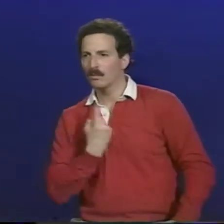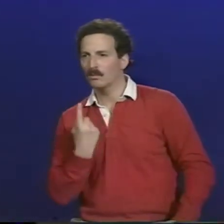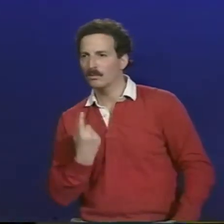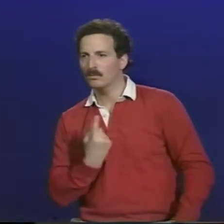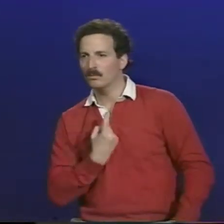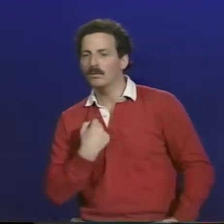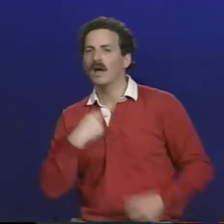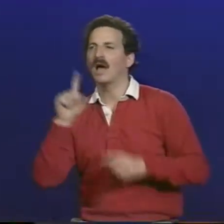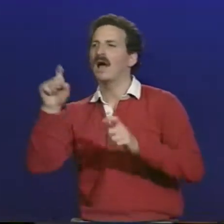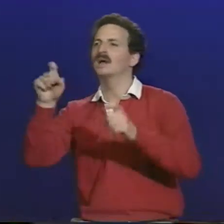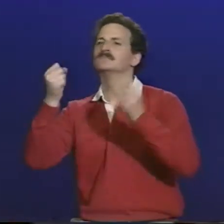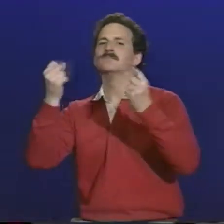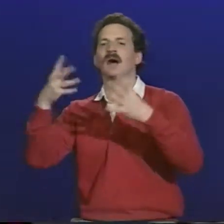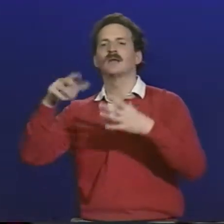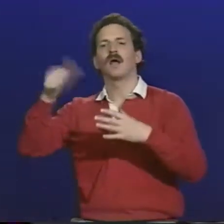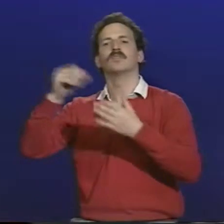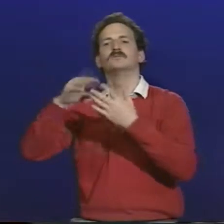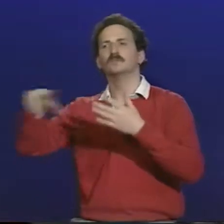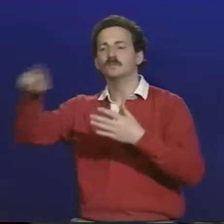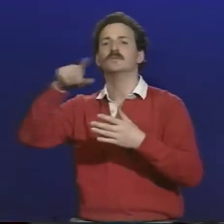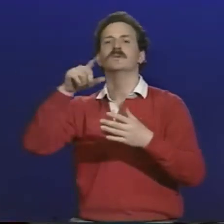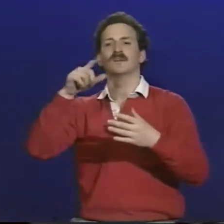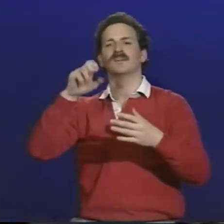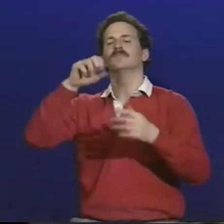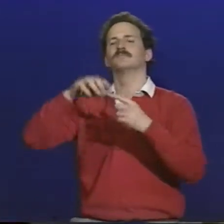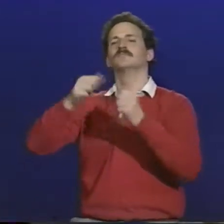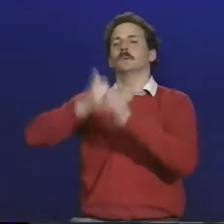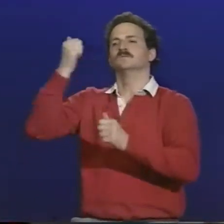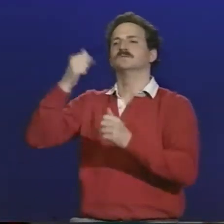experience was that I had to study for my comprehensive examinations alone.